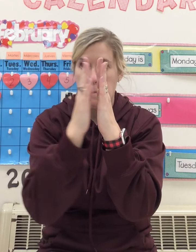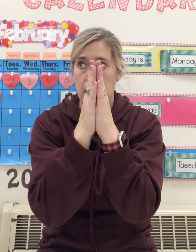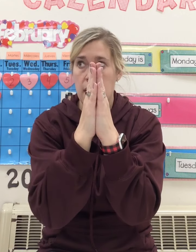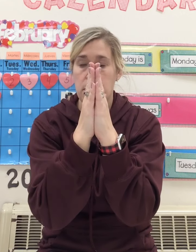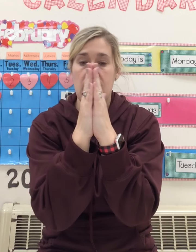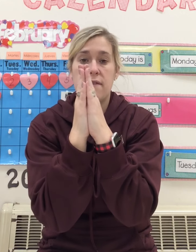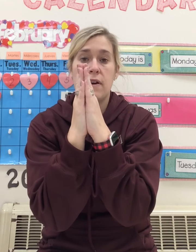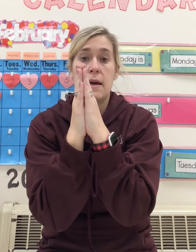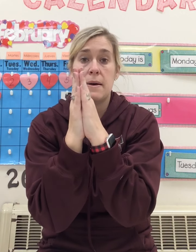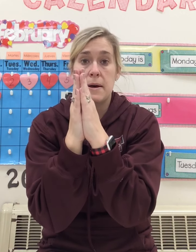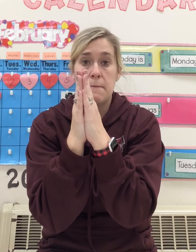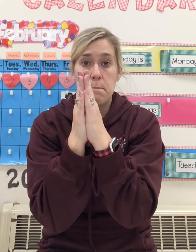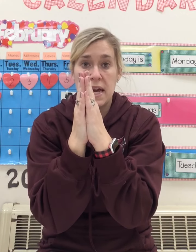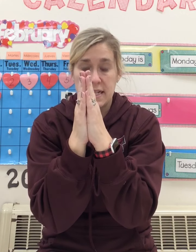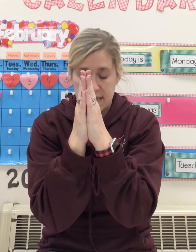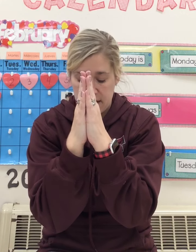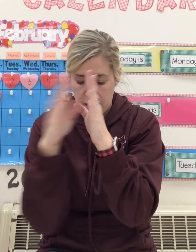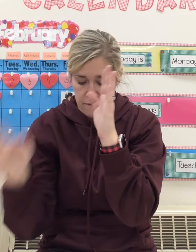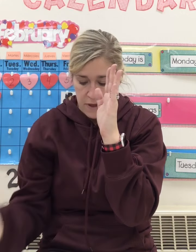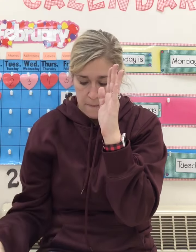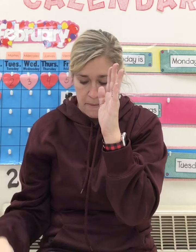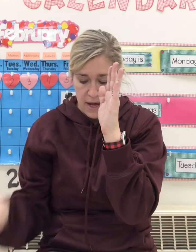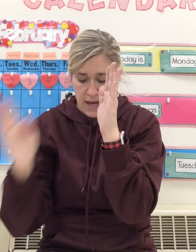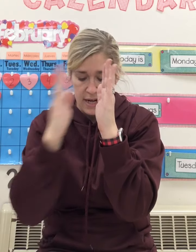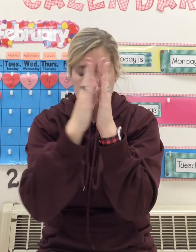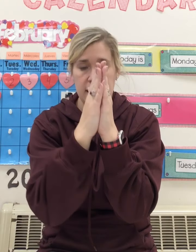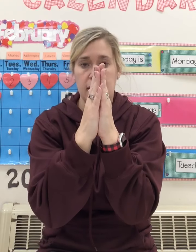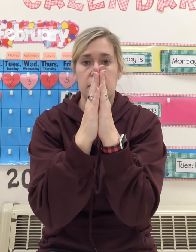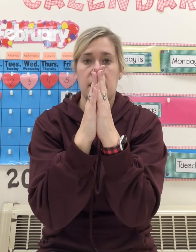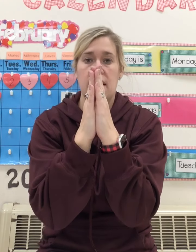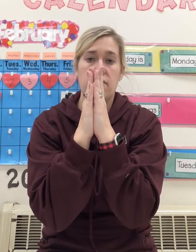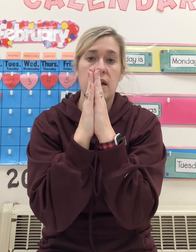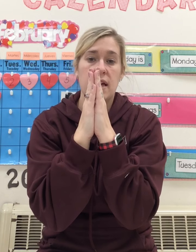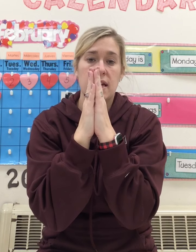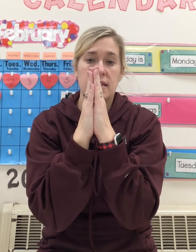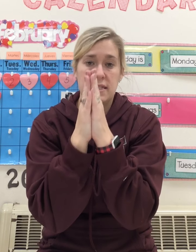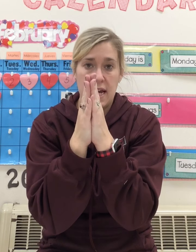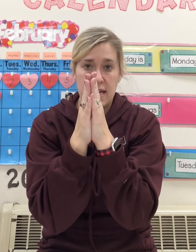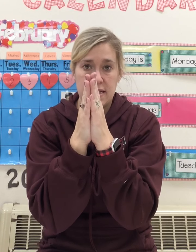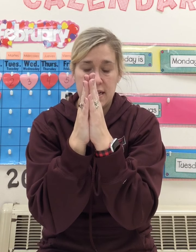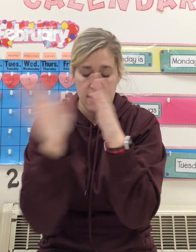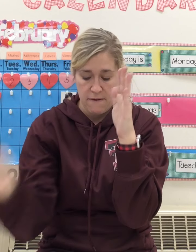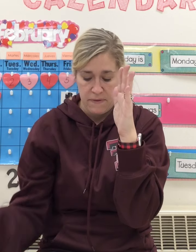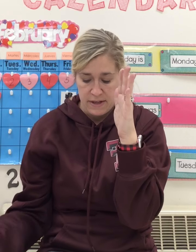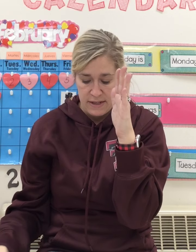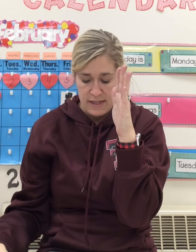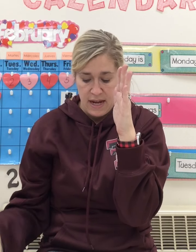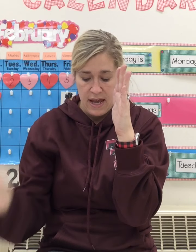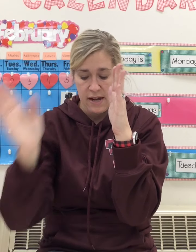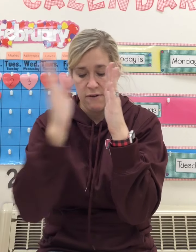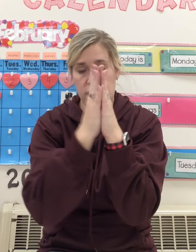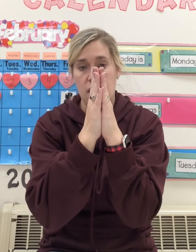a M. And we have Mice. Take off the M. Add a D. And we have Dice. Take off the D. Add a R.